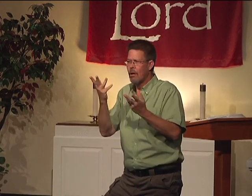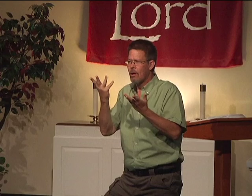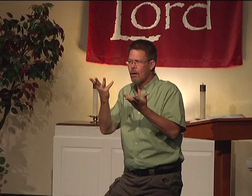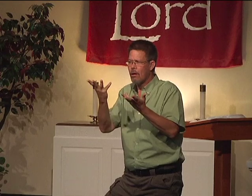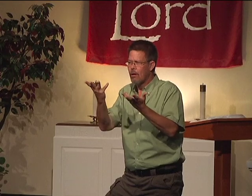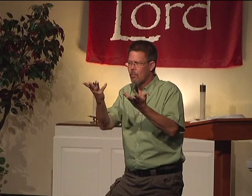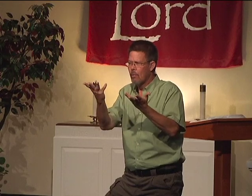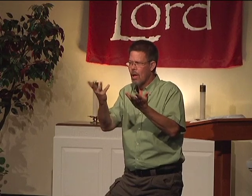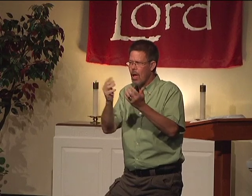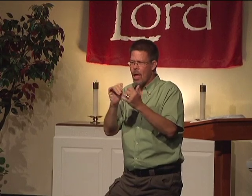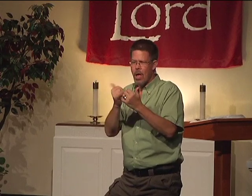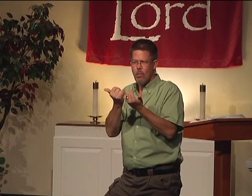see that?